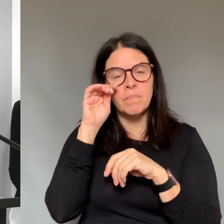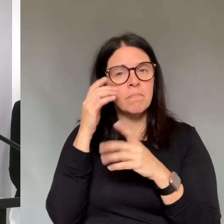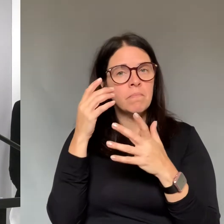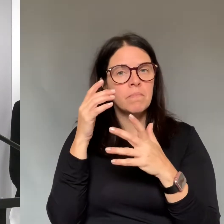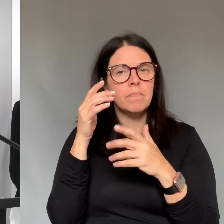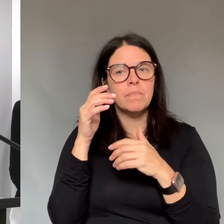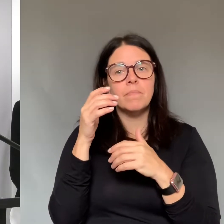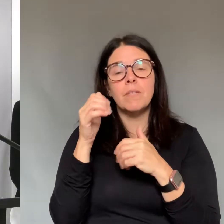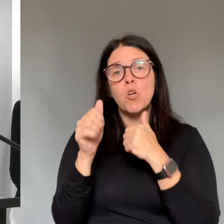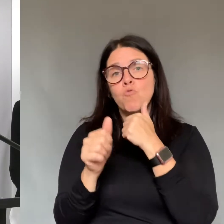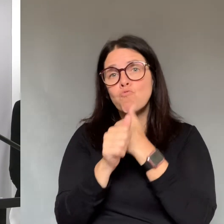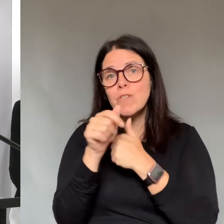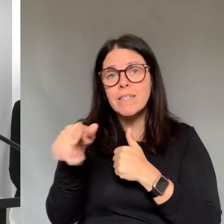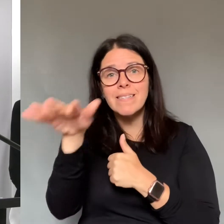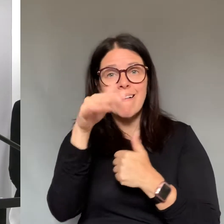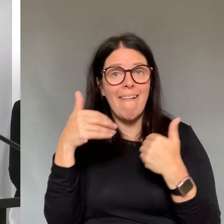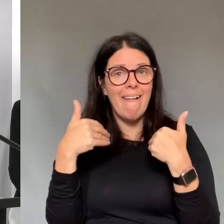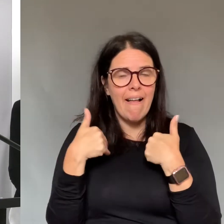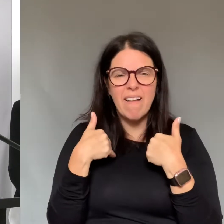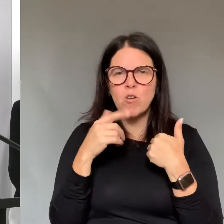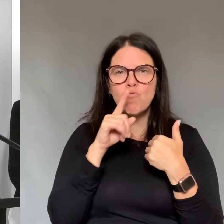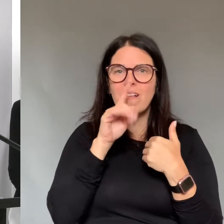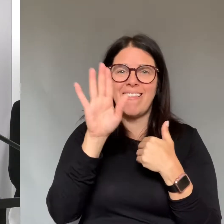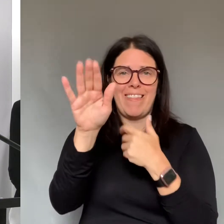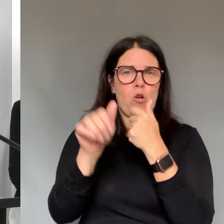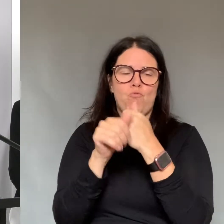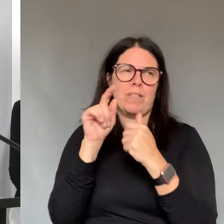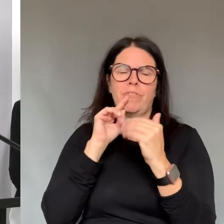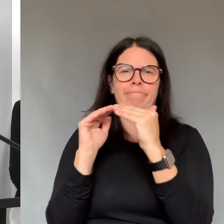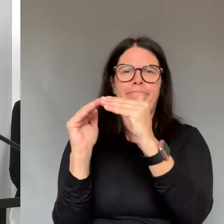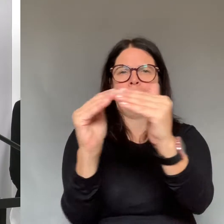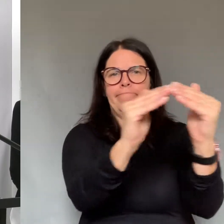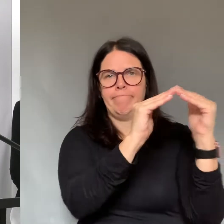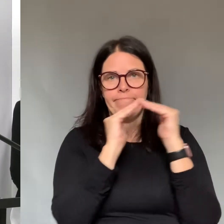their hospital needs or their clinical needs are met at the hospital.